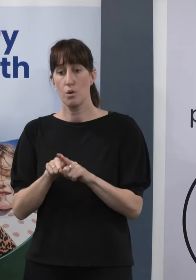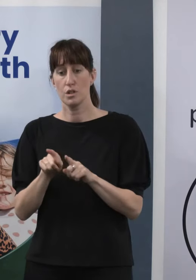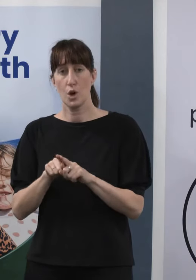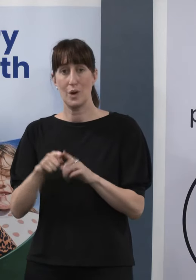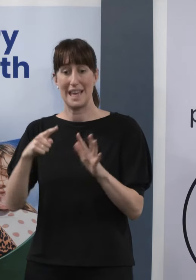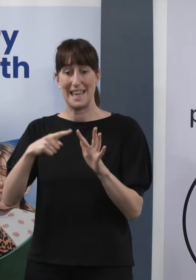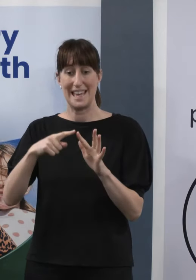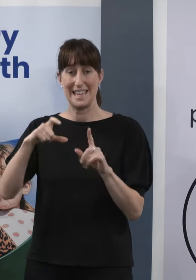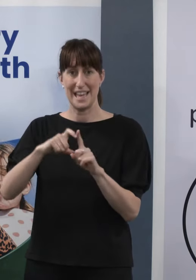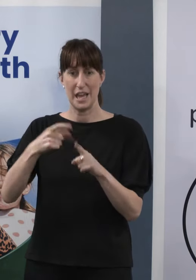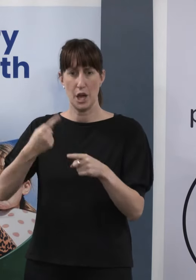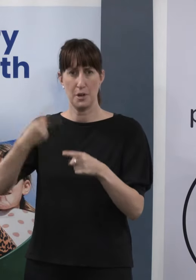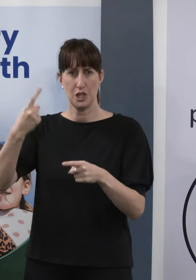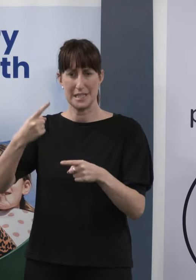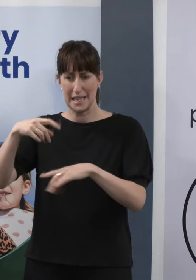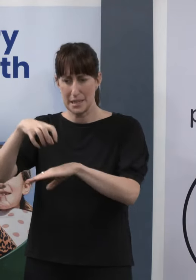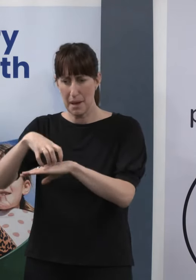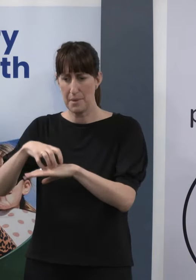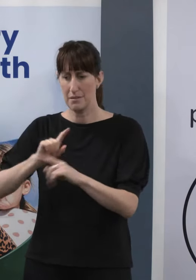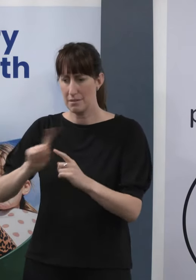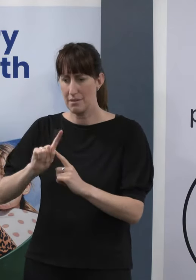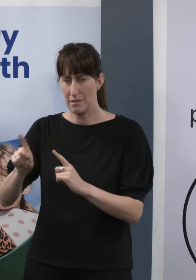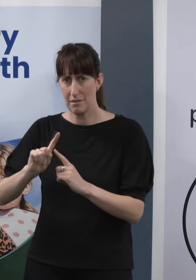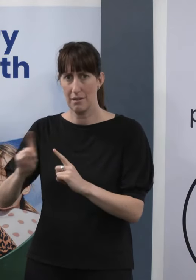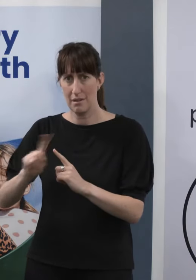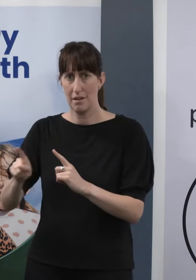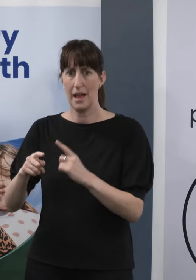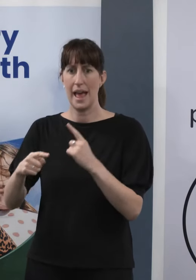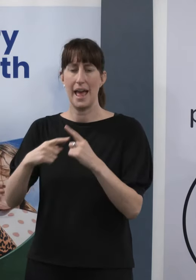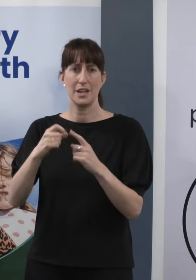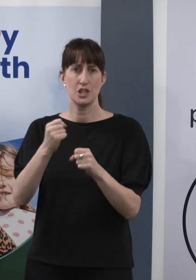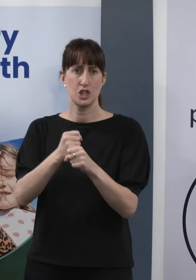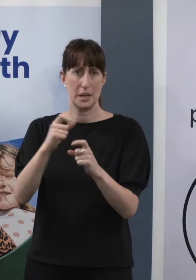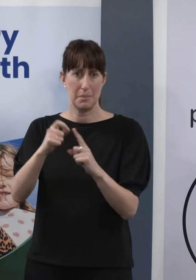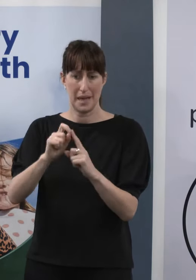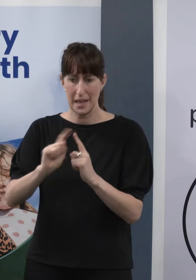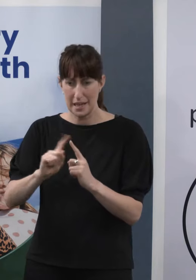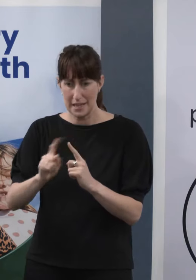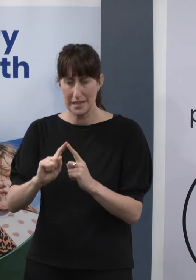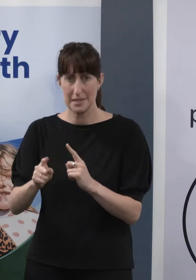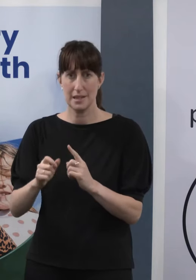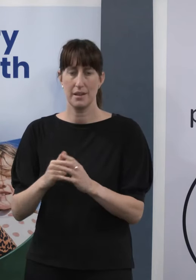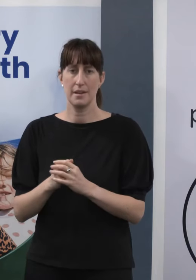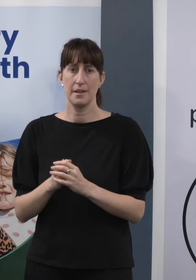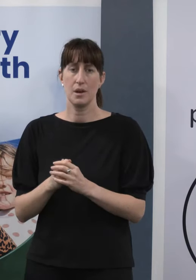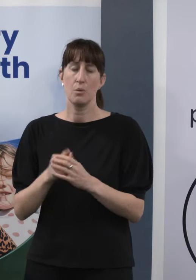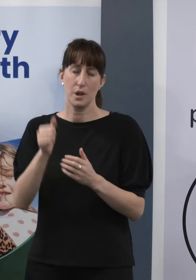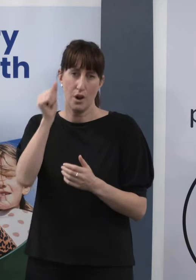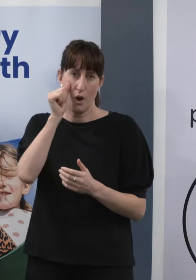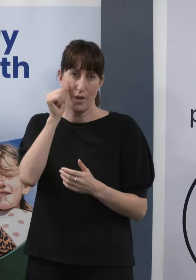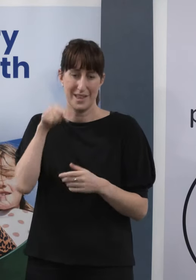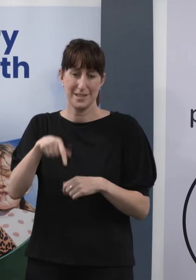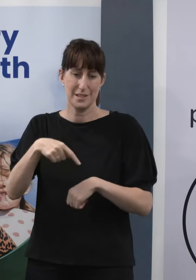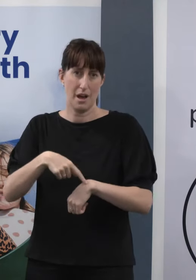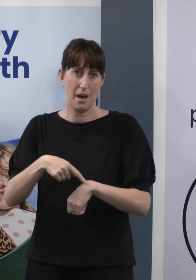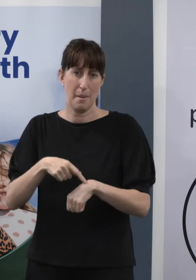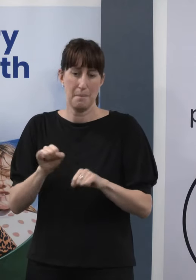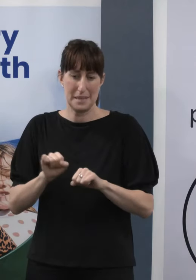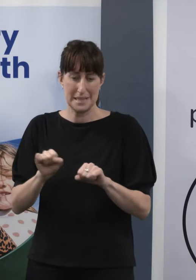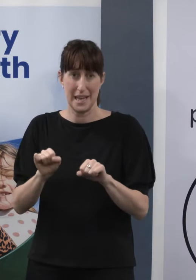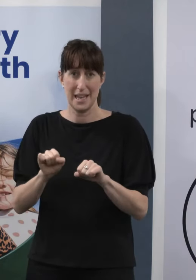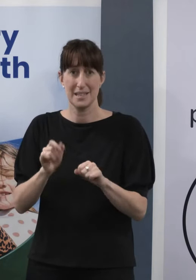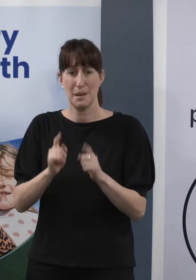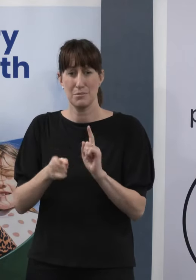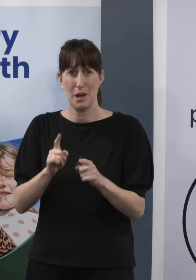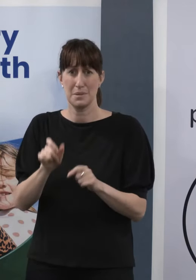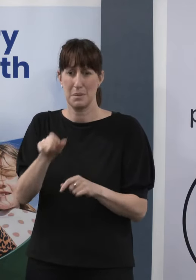departments, as well as general practice and our acute medical centres. So we do acknowledge that at times there have been longer waits